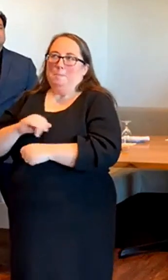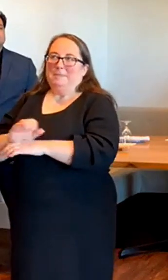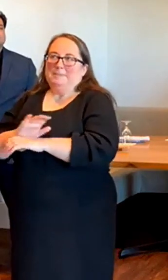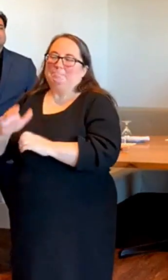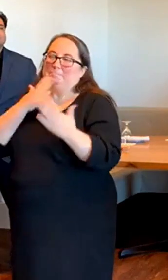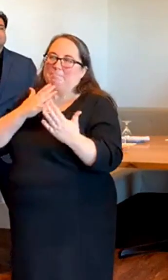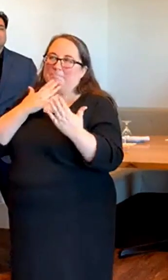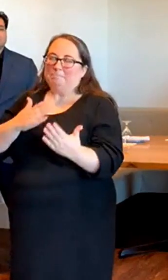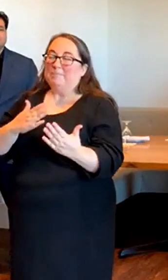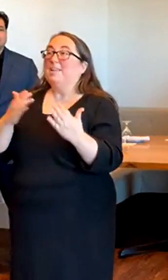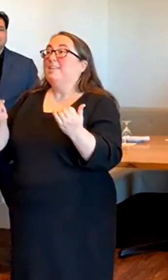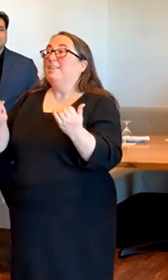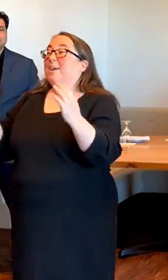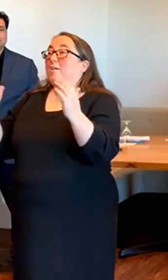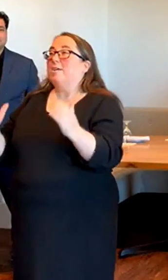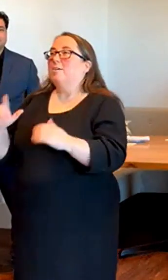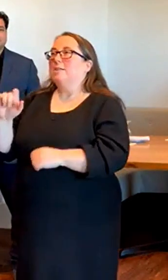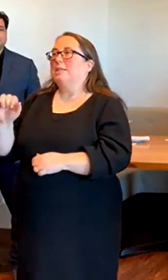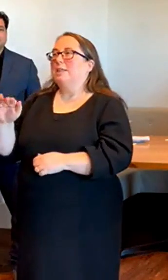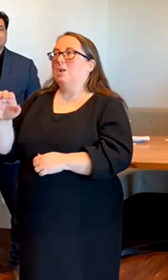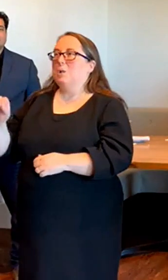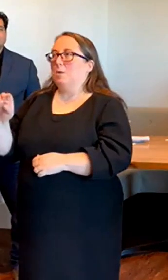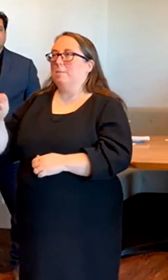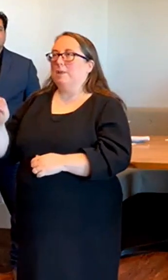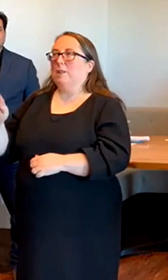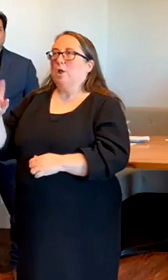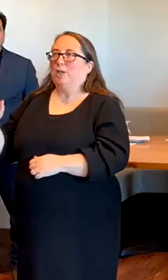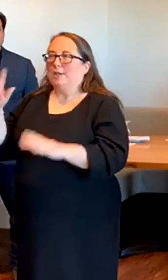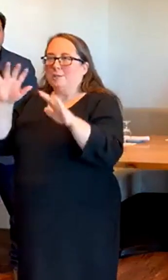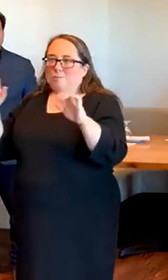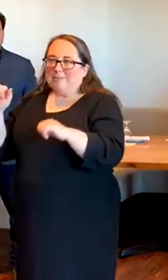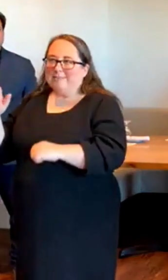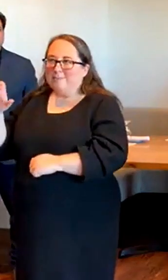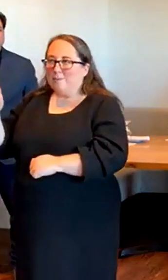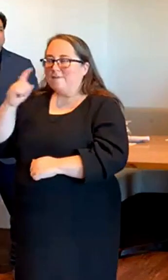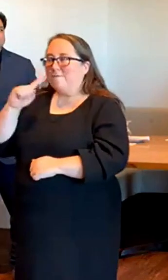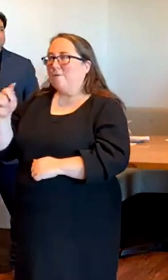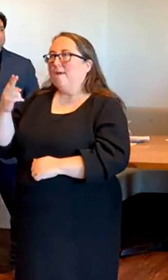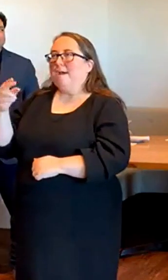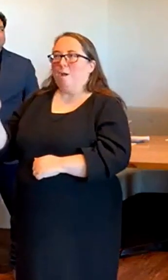We now welcome Leonardo McLarty, President and CEO for the Howard Chamber.